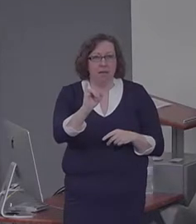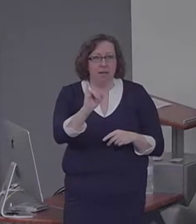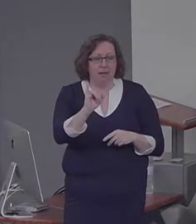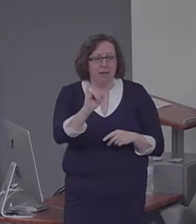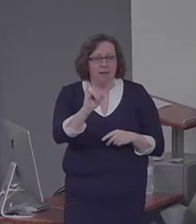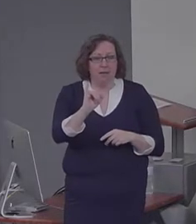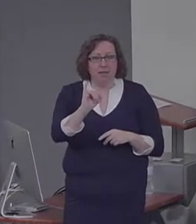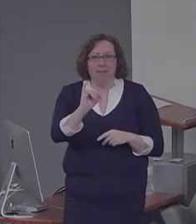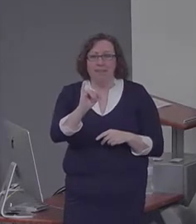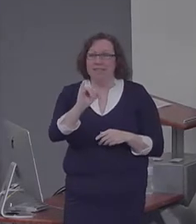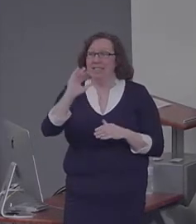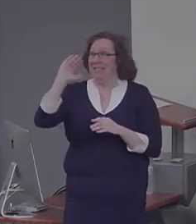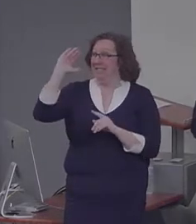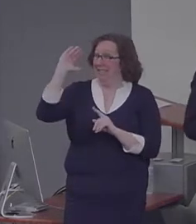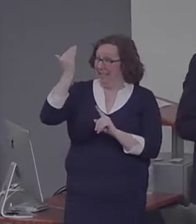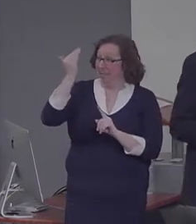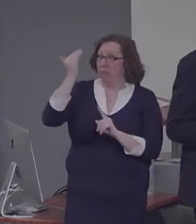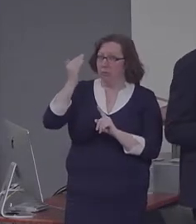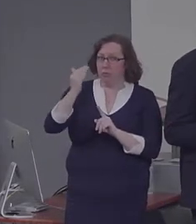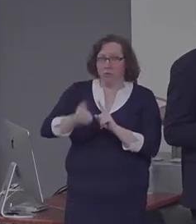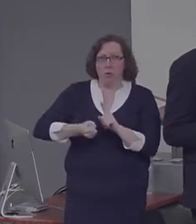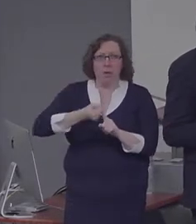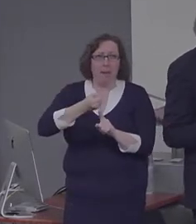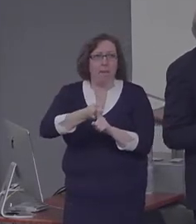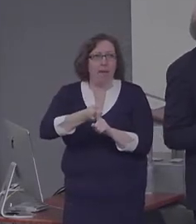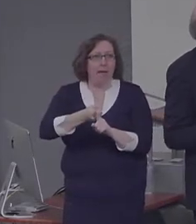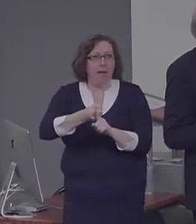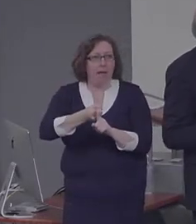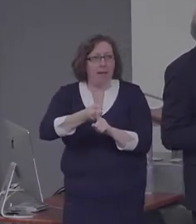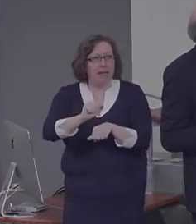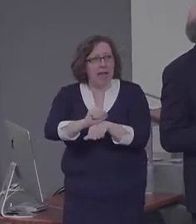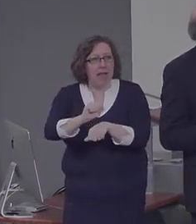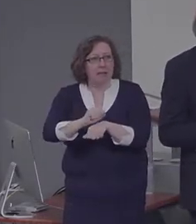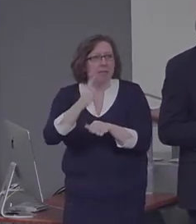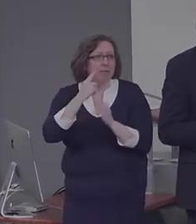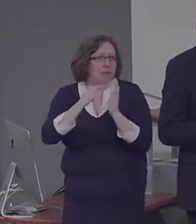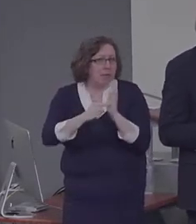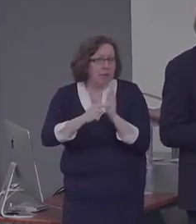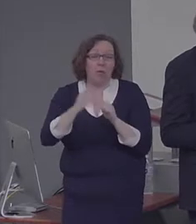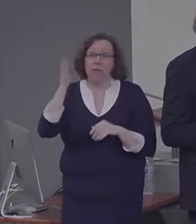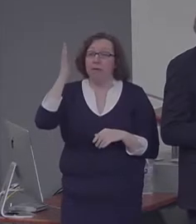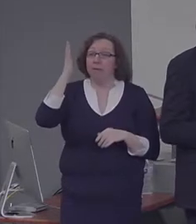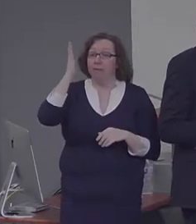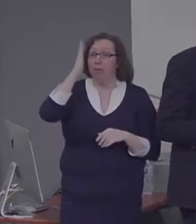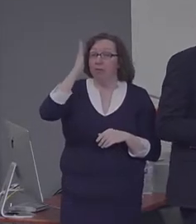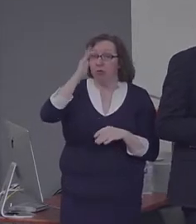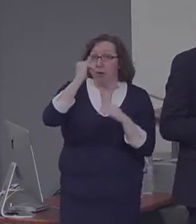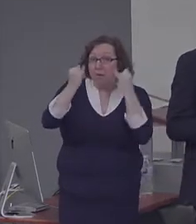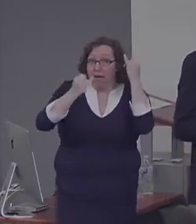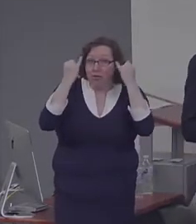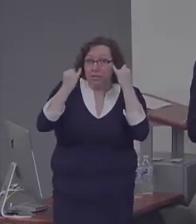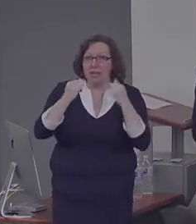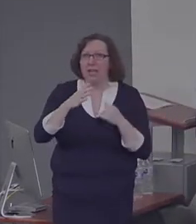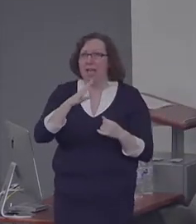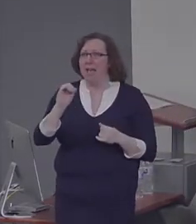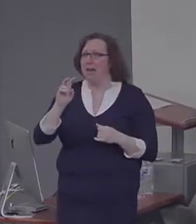selectively impact tasks such as future imagining and divergent creative thinking, indicating that